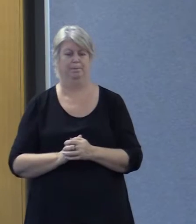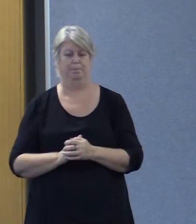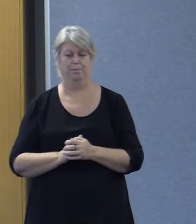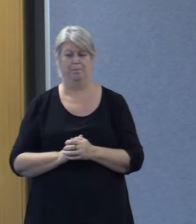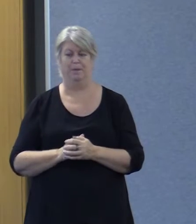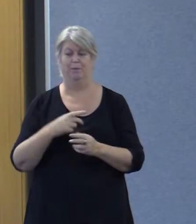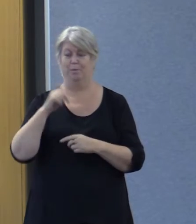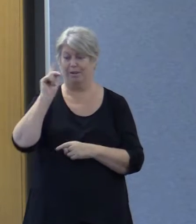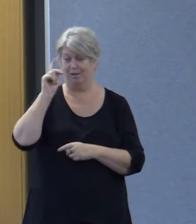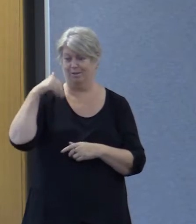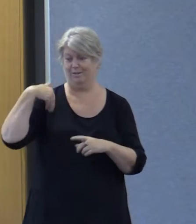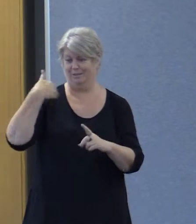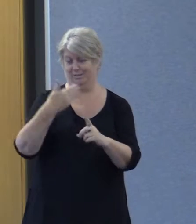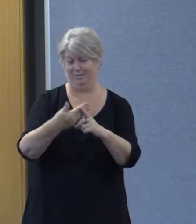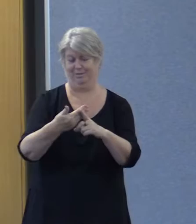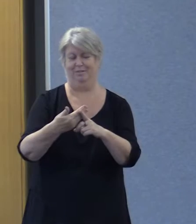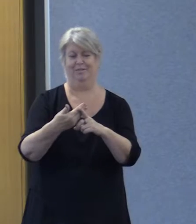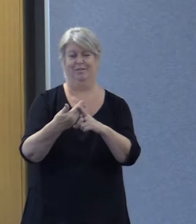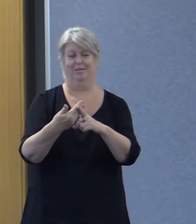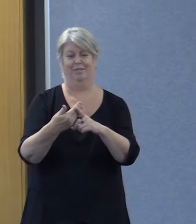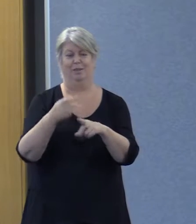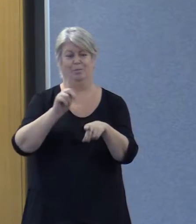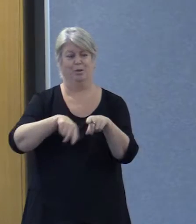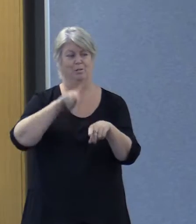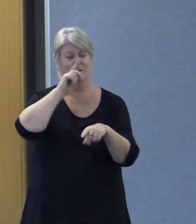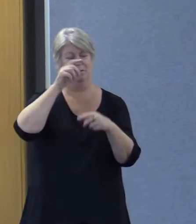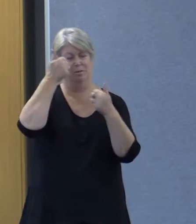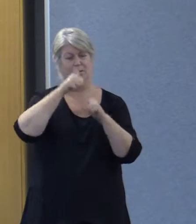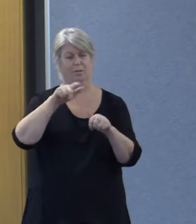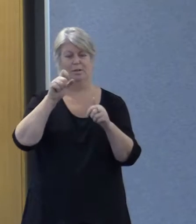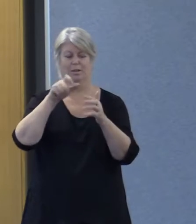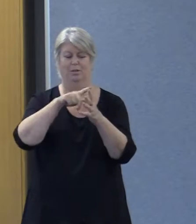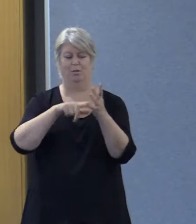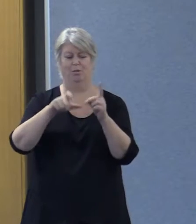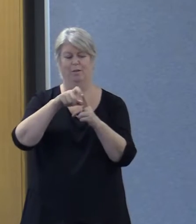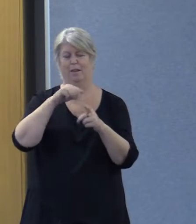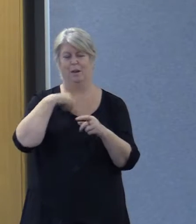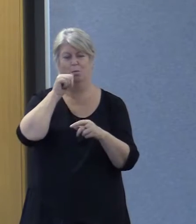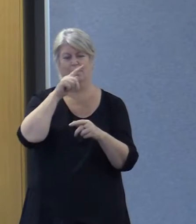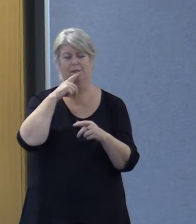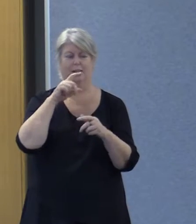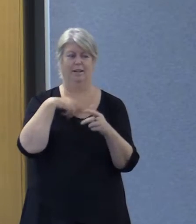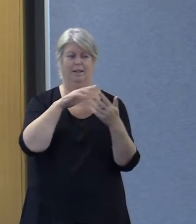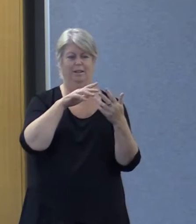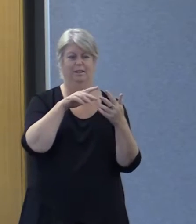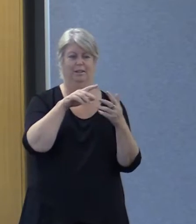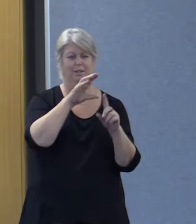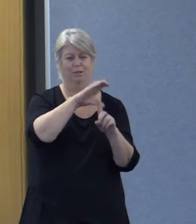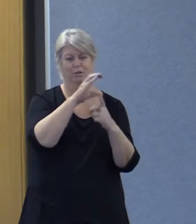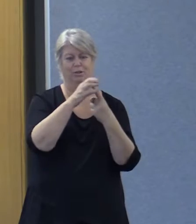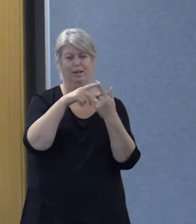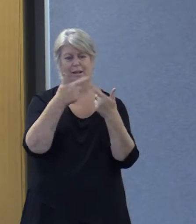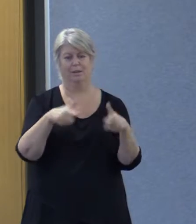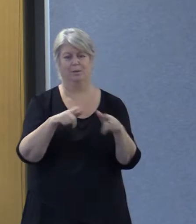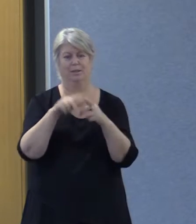From now on I think probably most of you are familiar with the term cold so I won't refer to culturally and linguistically diverse